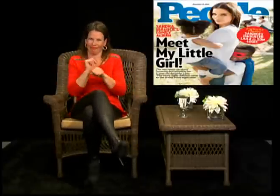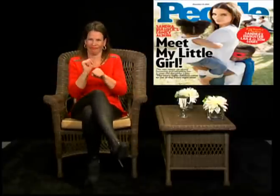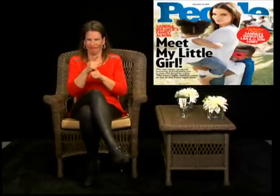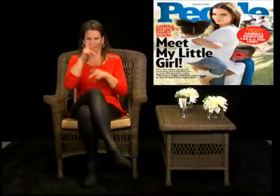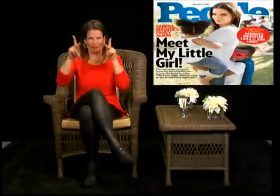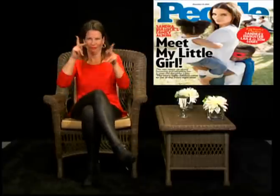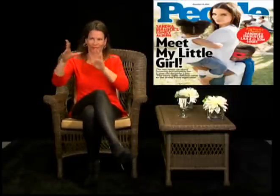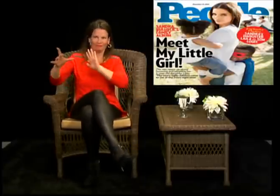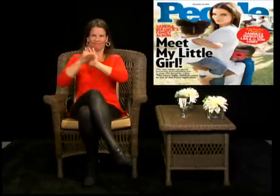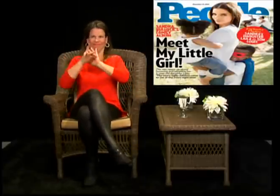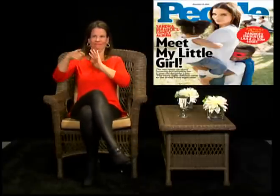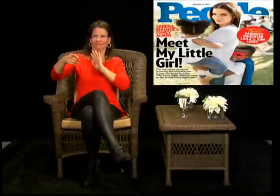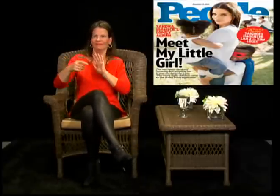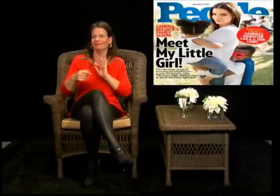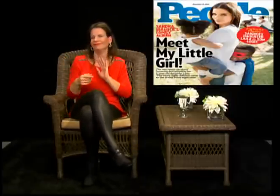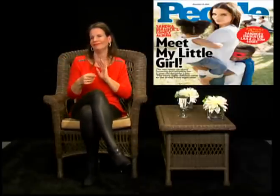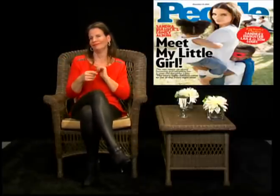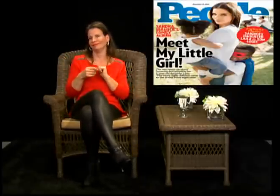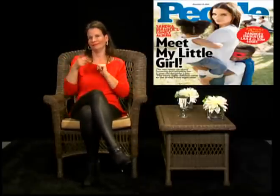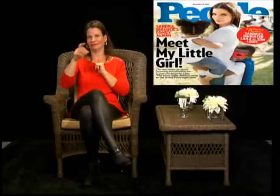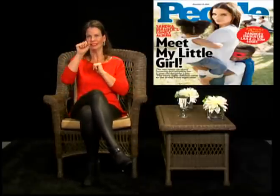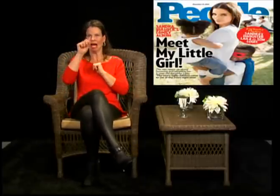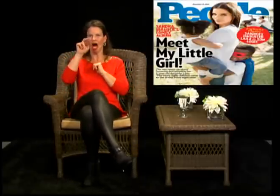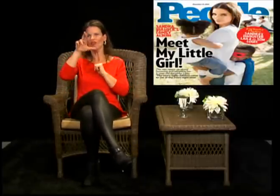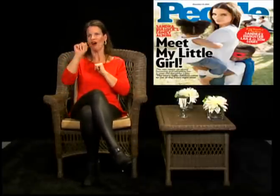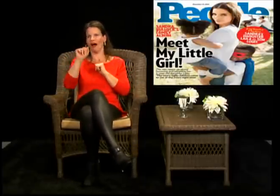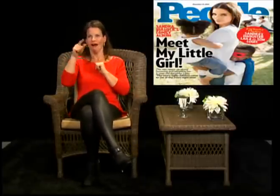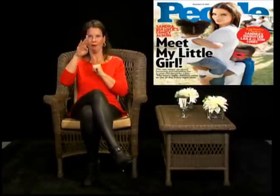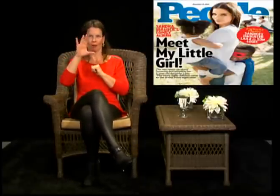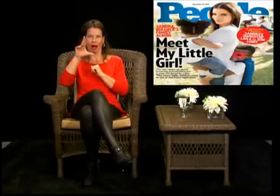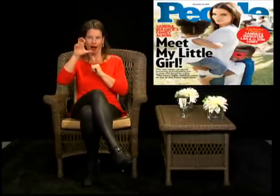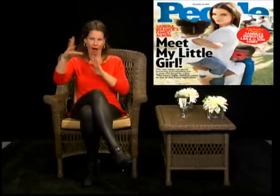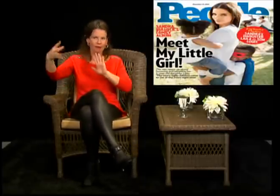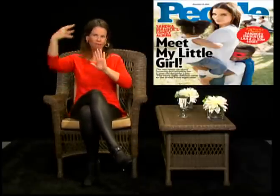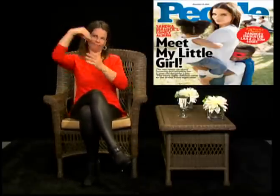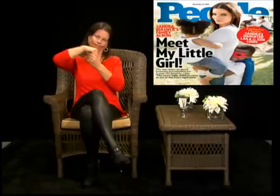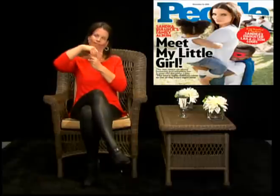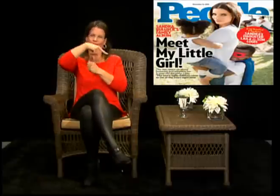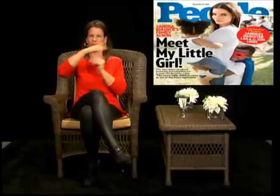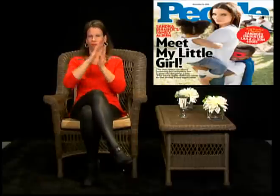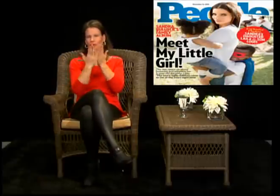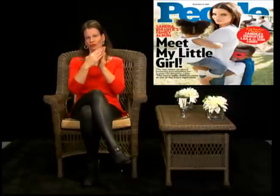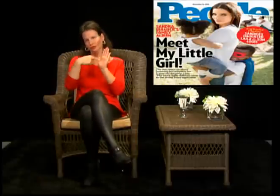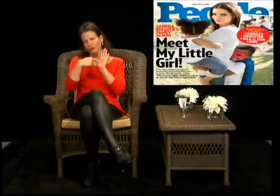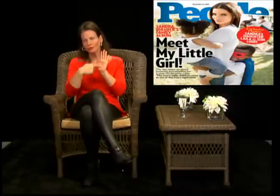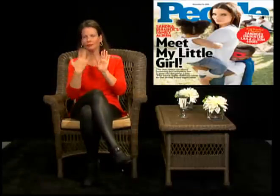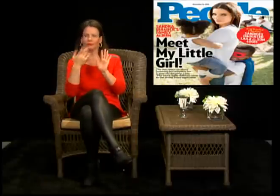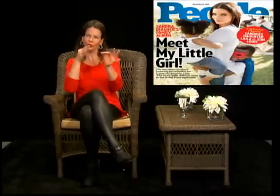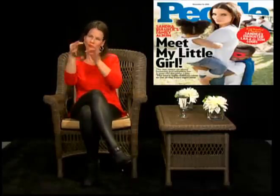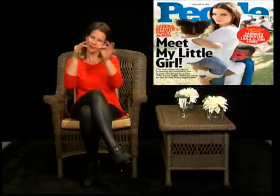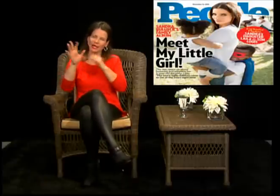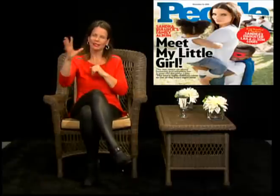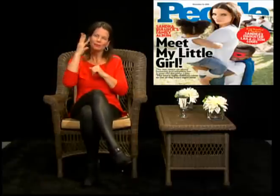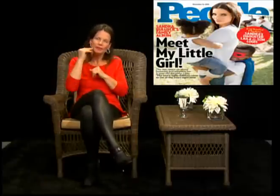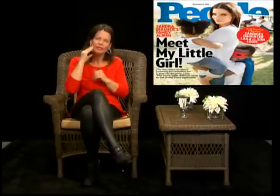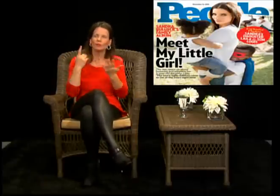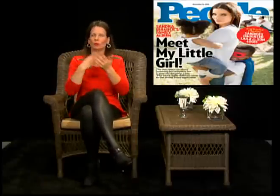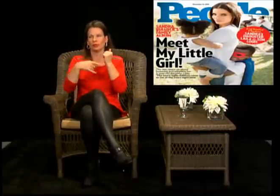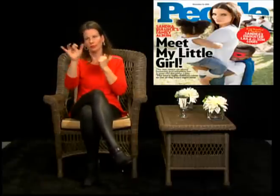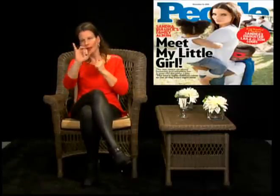respectful of that. So here's a picture of her daughter in People Magazine. Um, she did give an